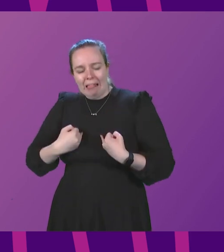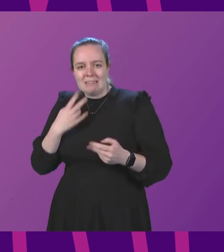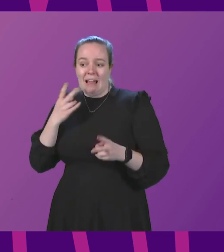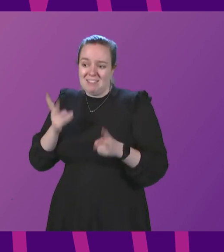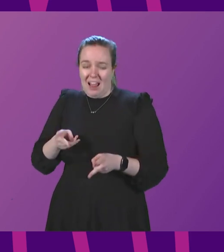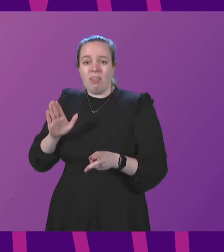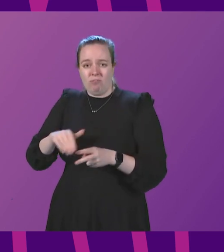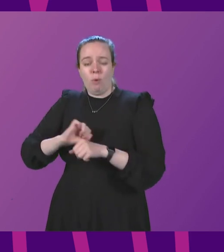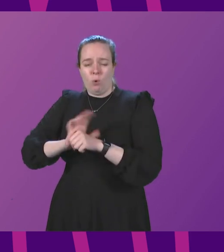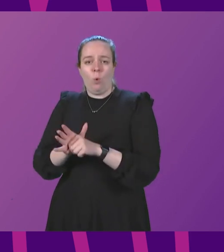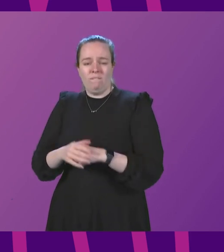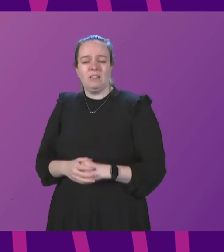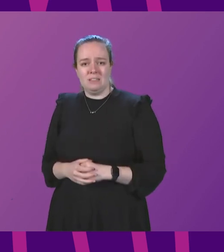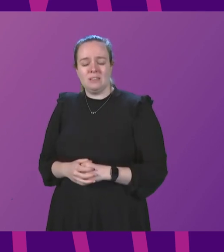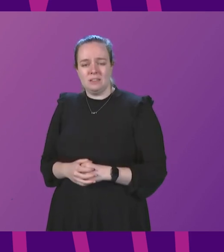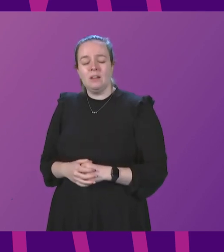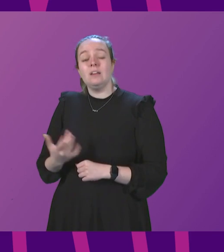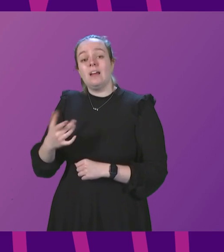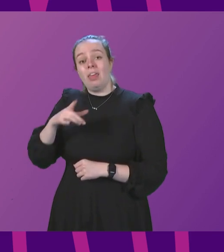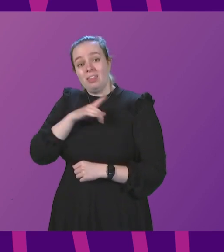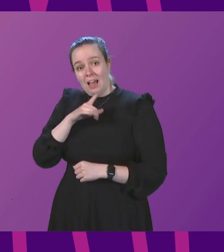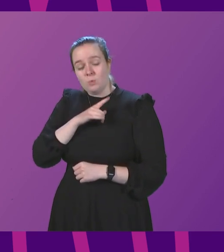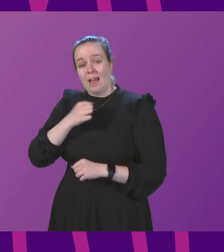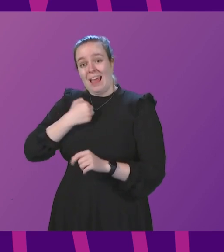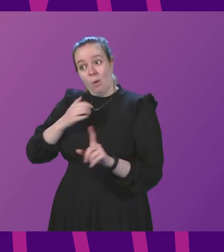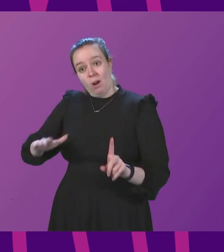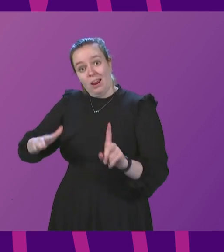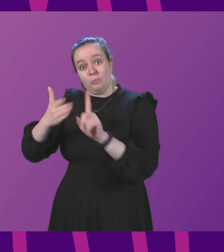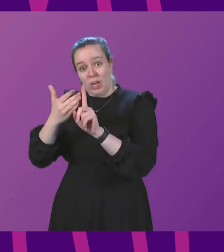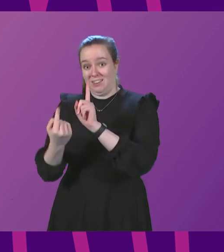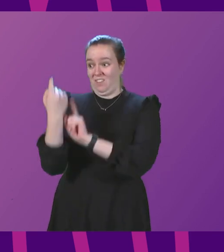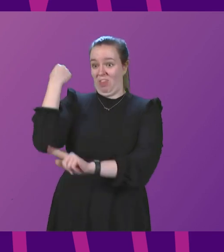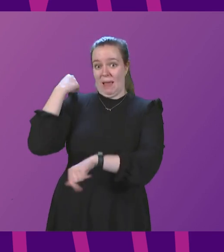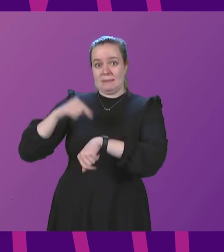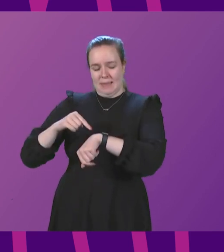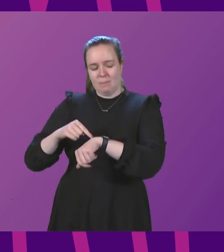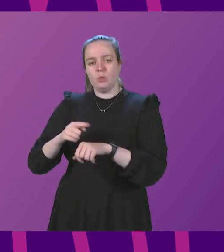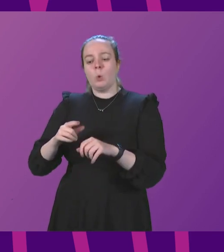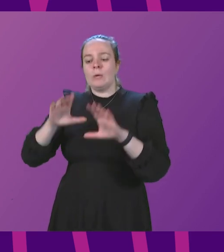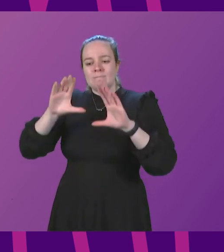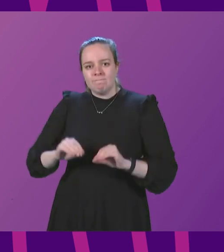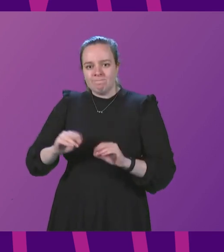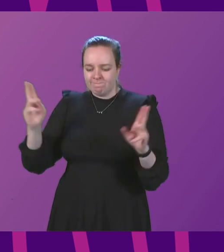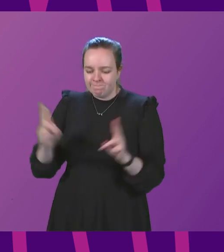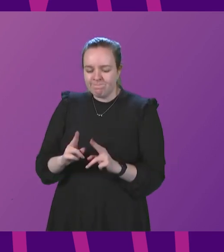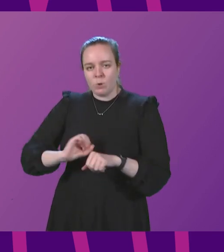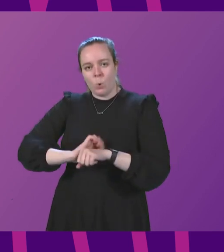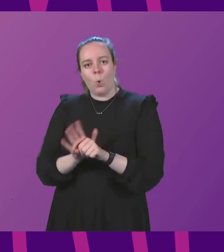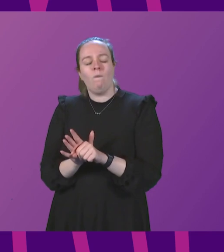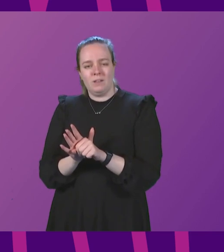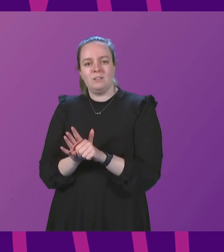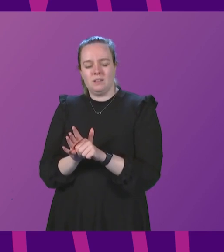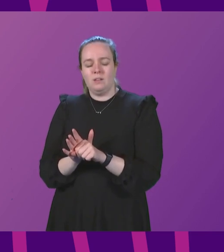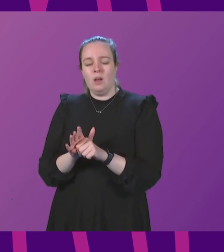that the virus can cause. That is why our objective initially was to suppress the virus to the lowest possible level.